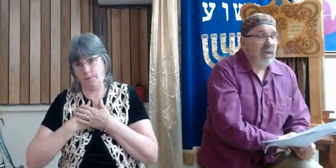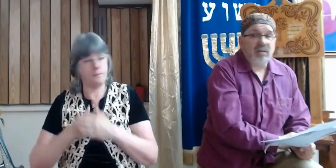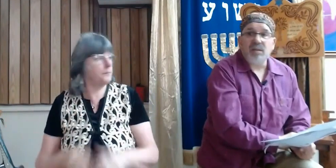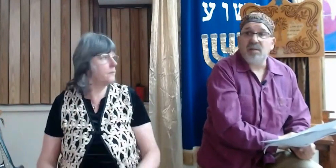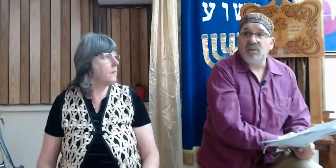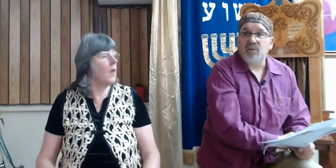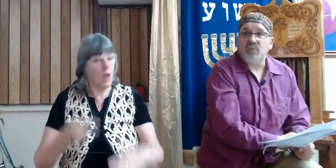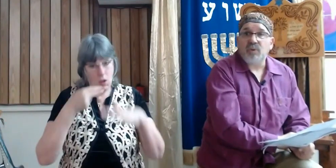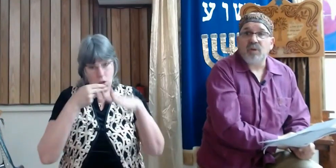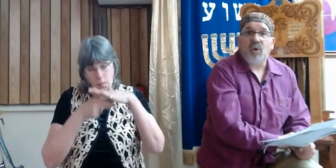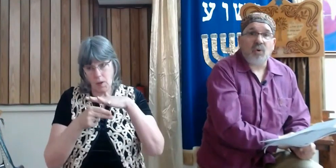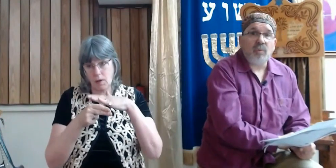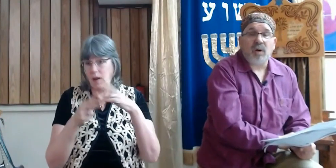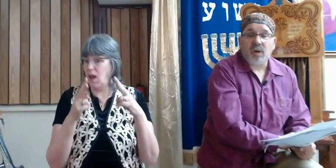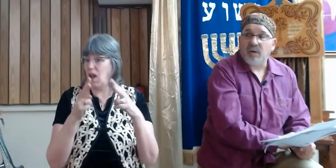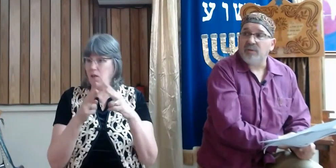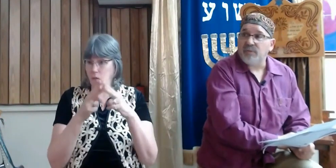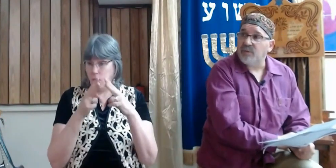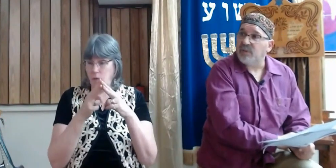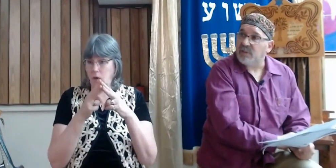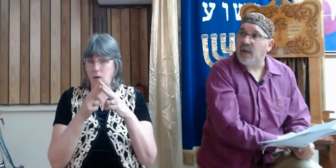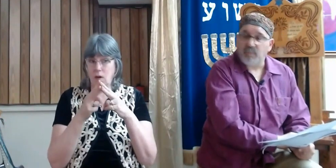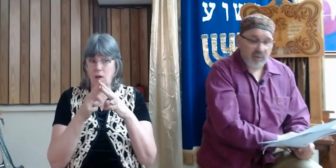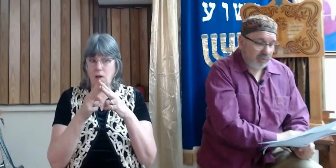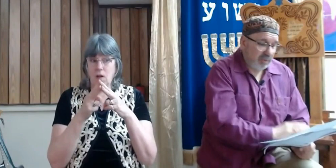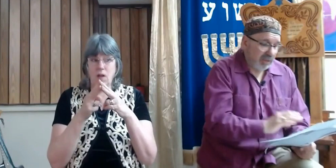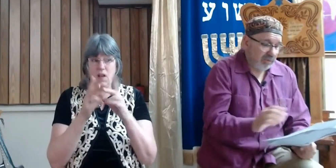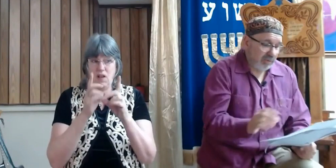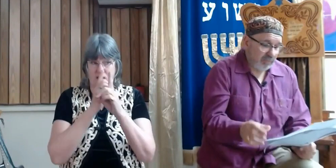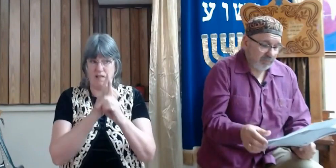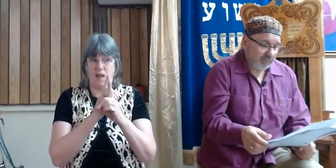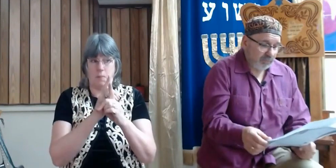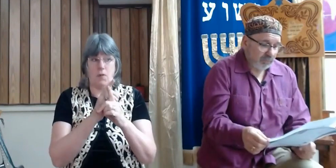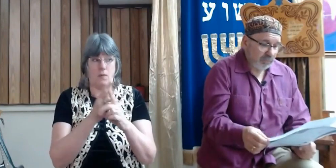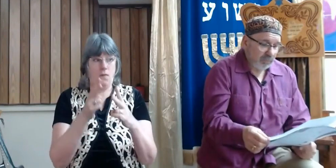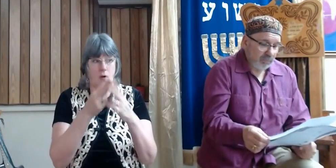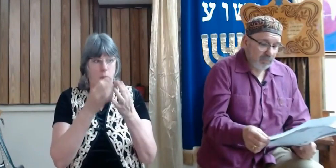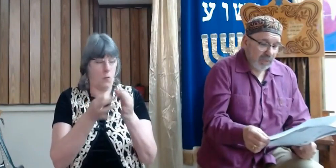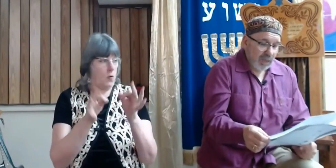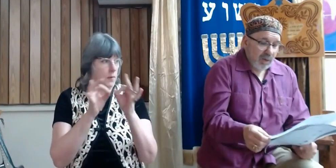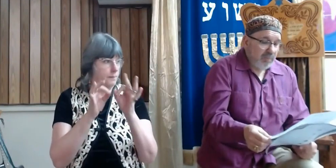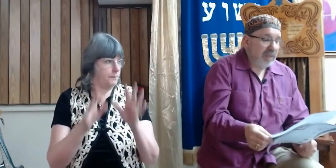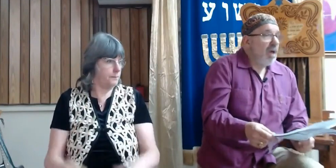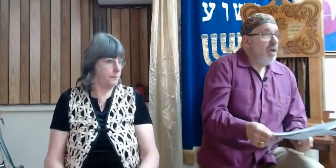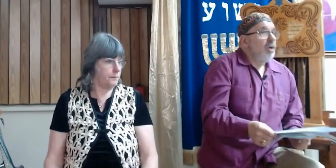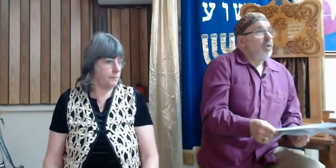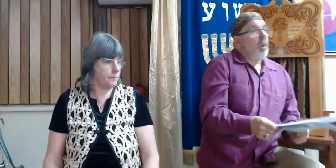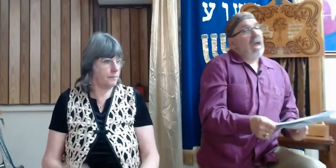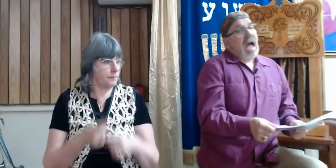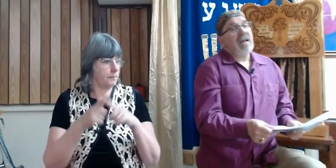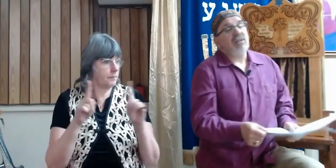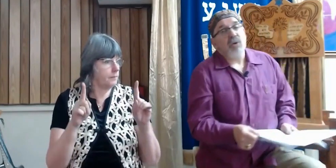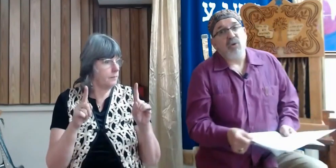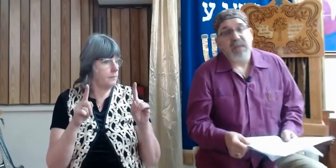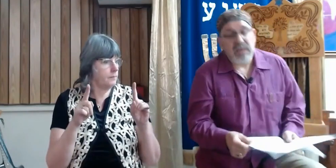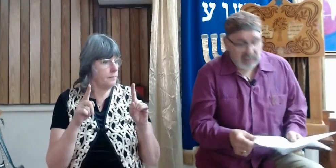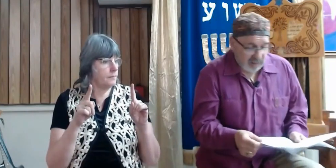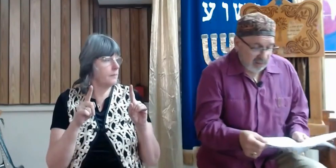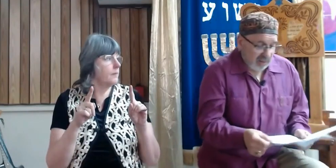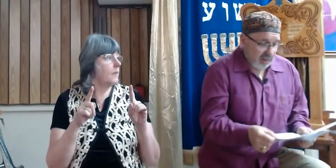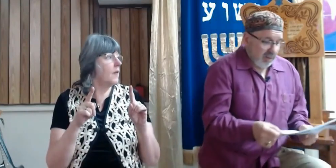Humility is a real hallmark of the disciples, the believers. But whereas